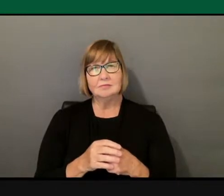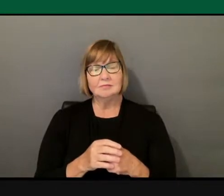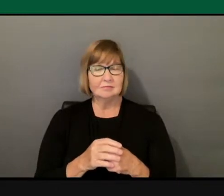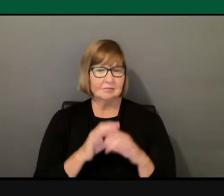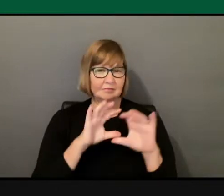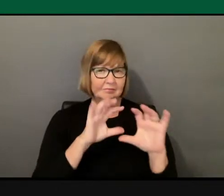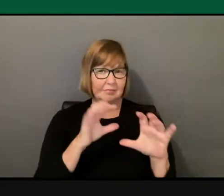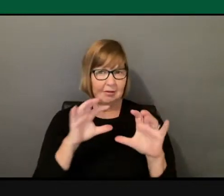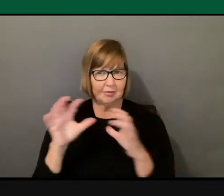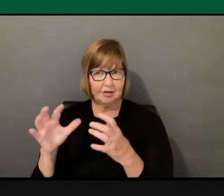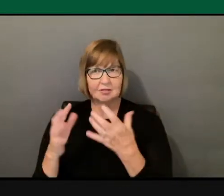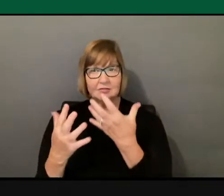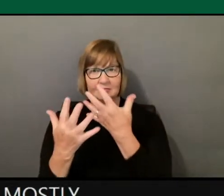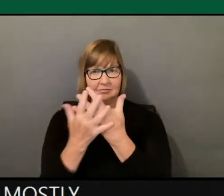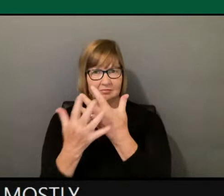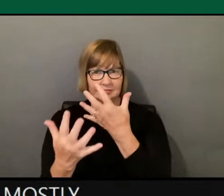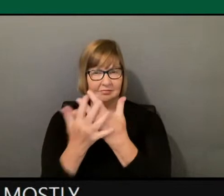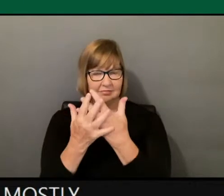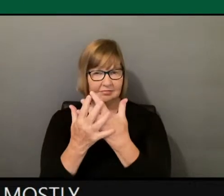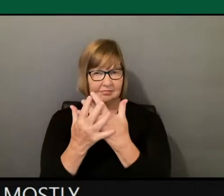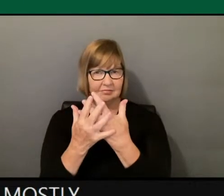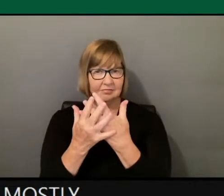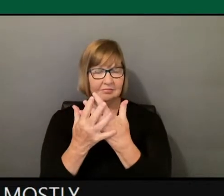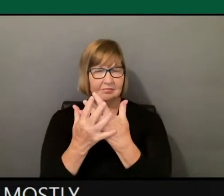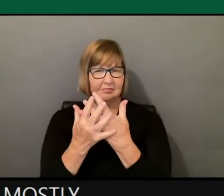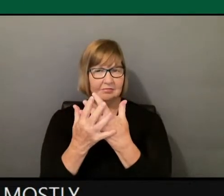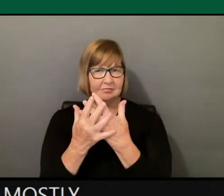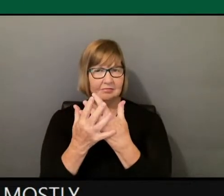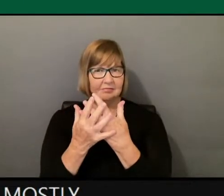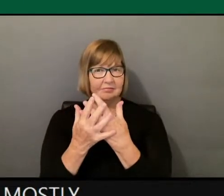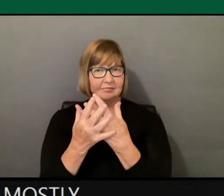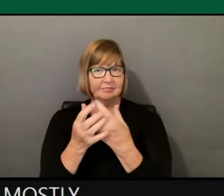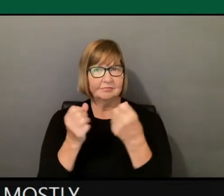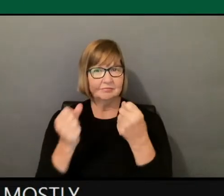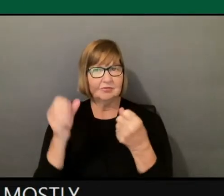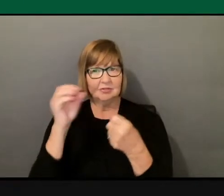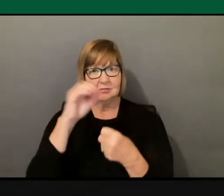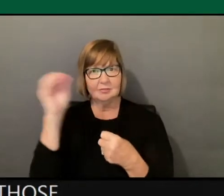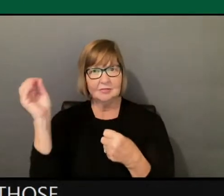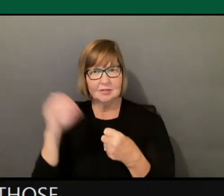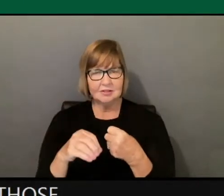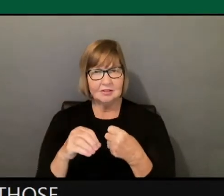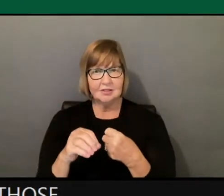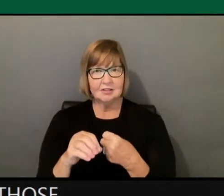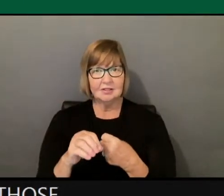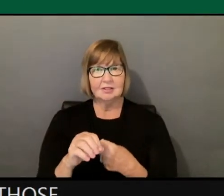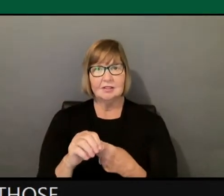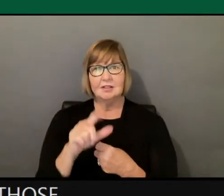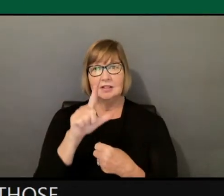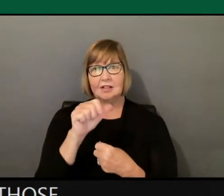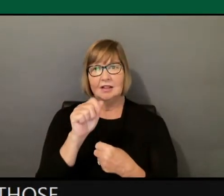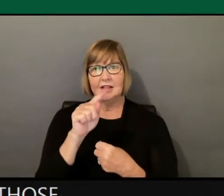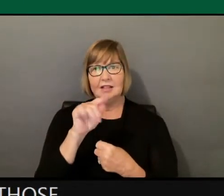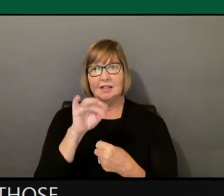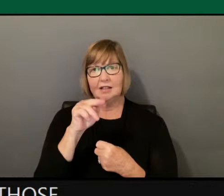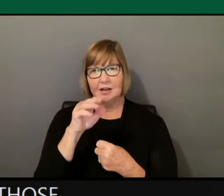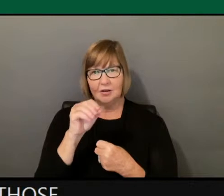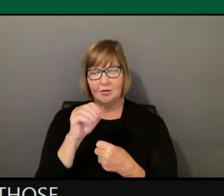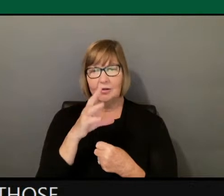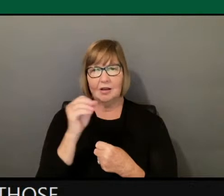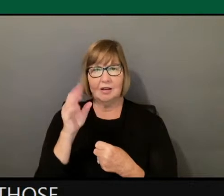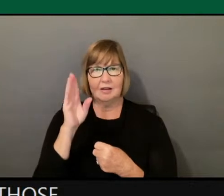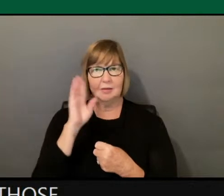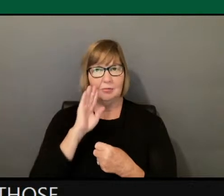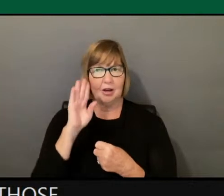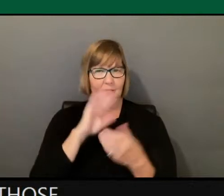highest percentage of those populations are Latino and brown communities. And so, how